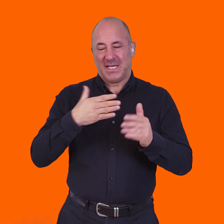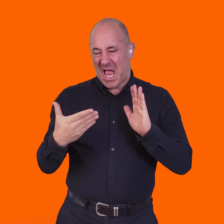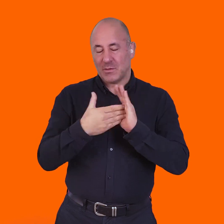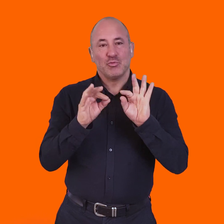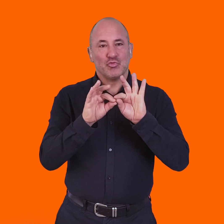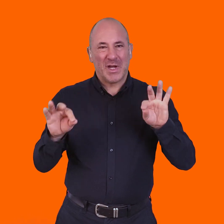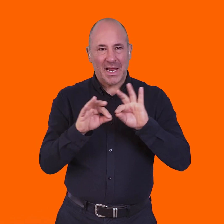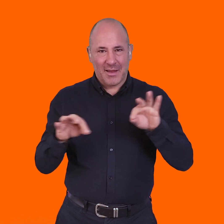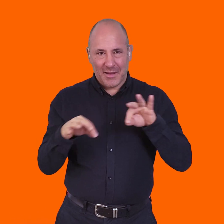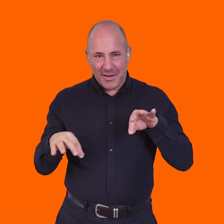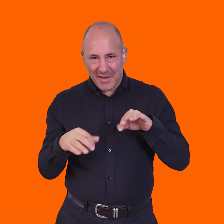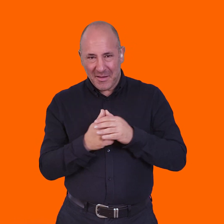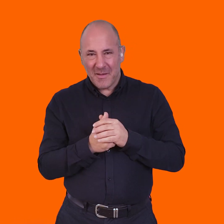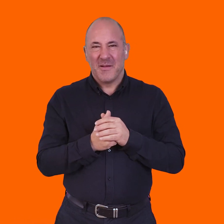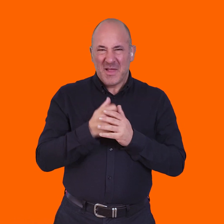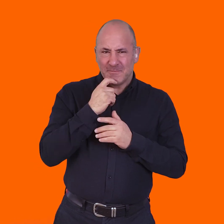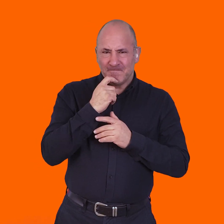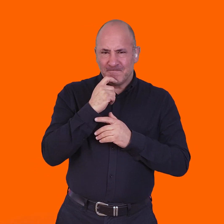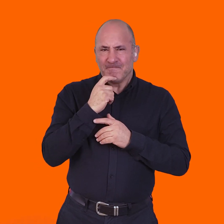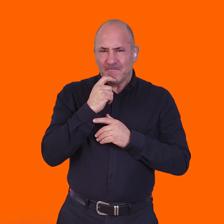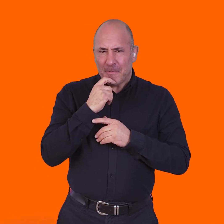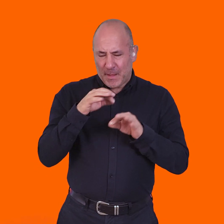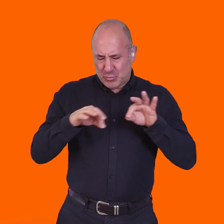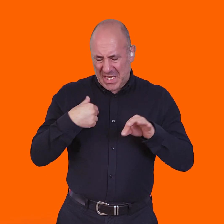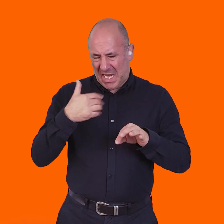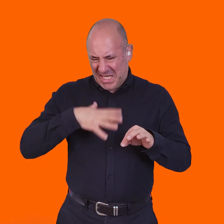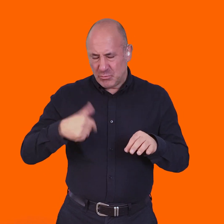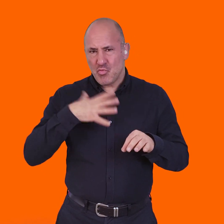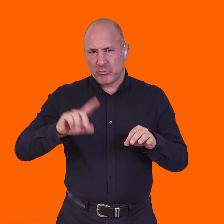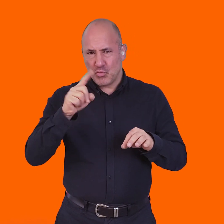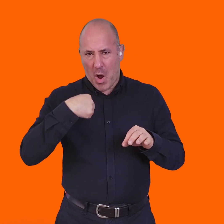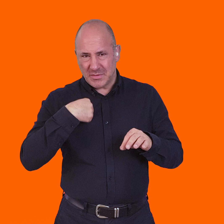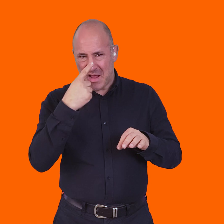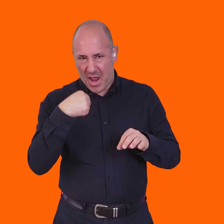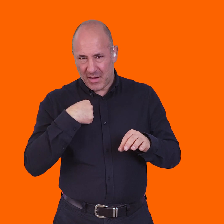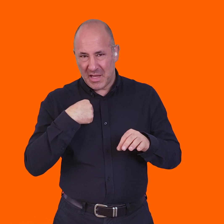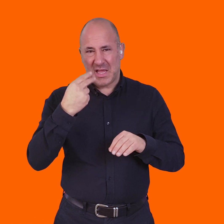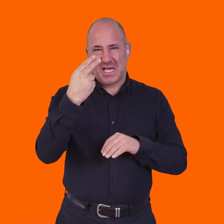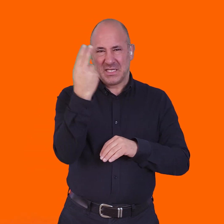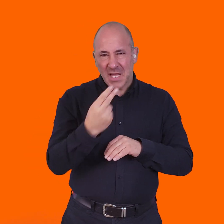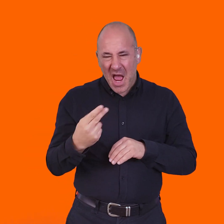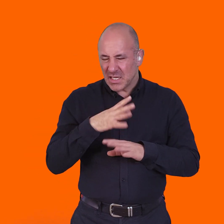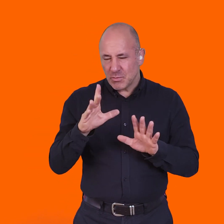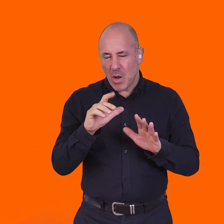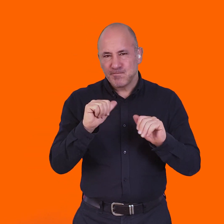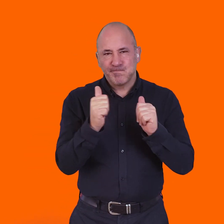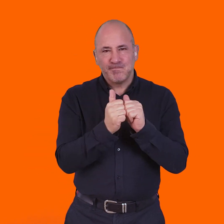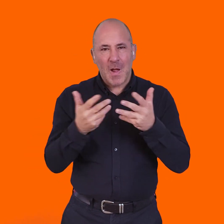quite well in front of the mirror and all it needed was a couple of strings and then be able to do what I needed on the strings. And that's,